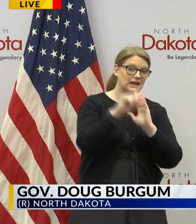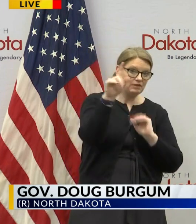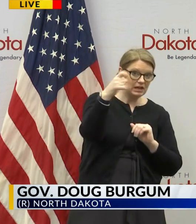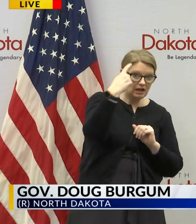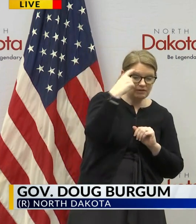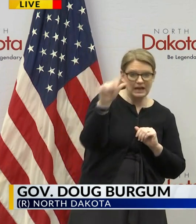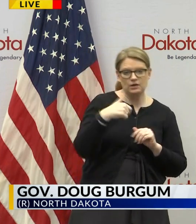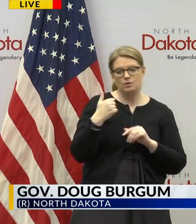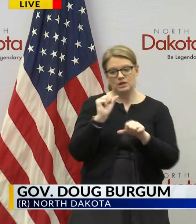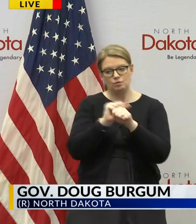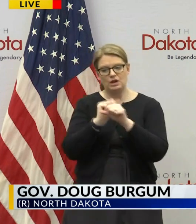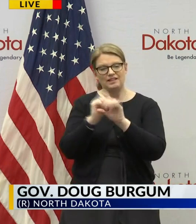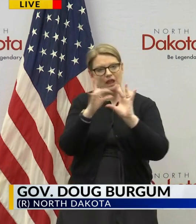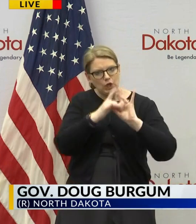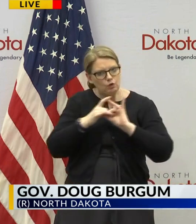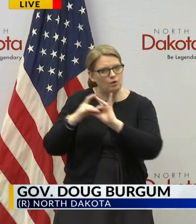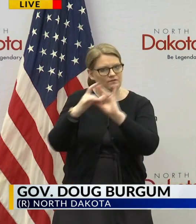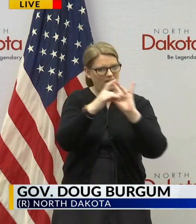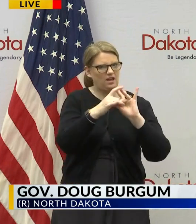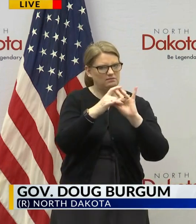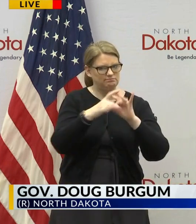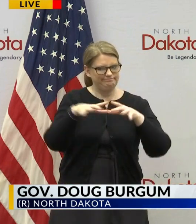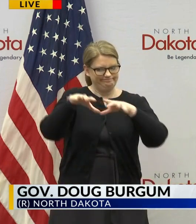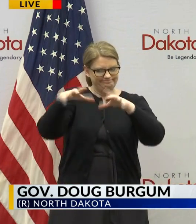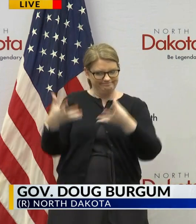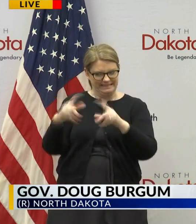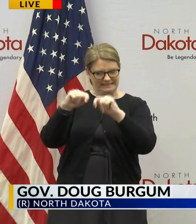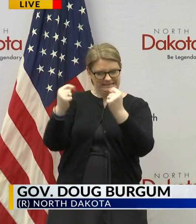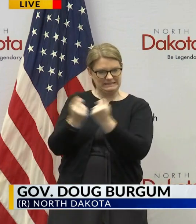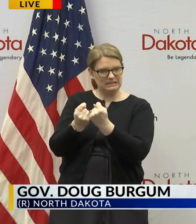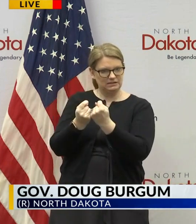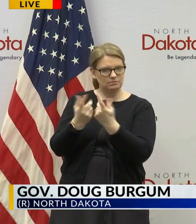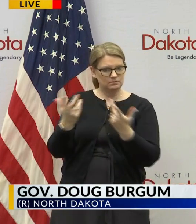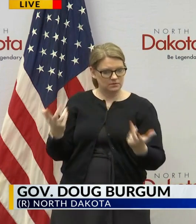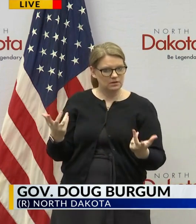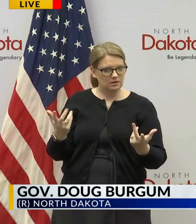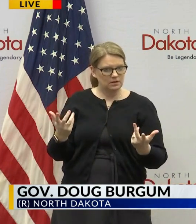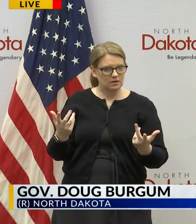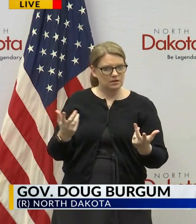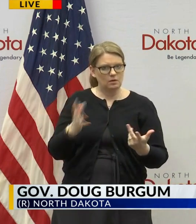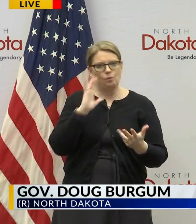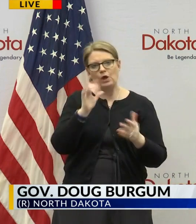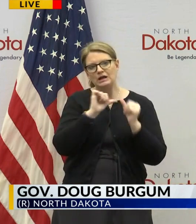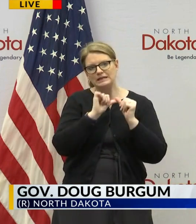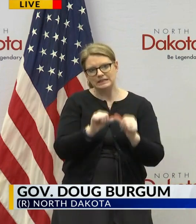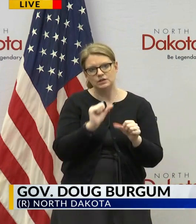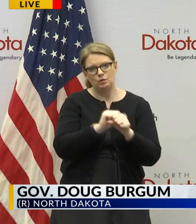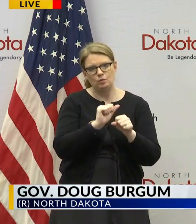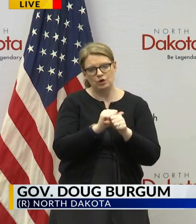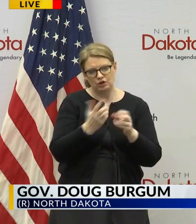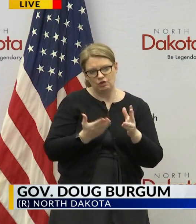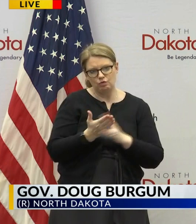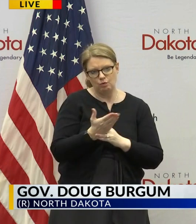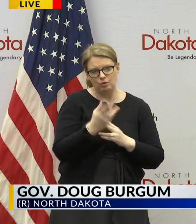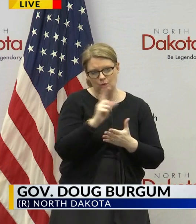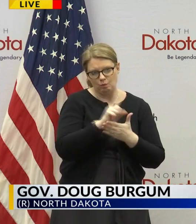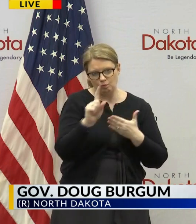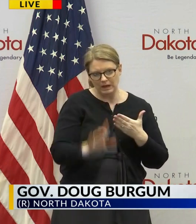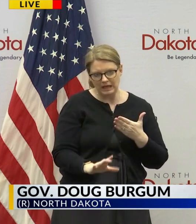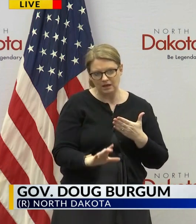unified command across all of our different work streams the will continue to be working throughout the weekend